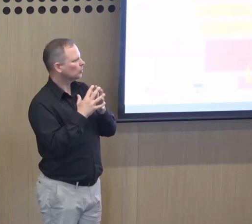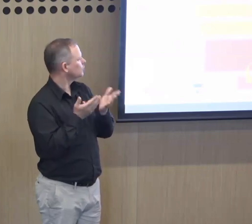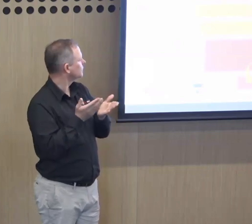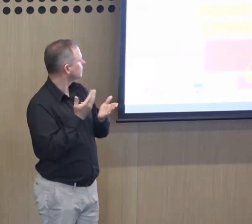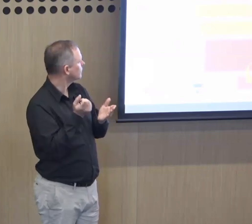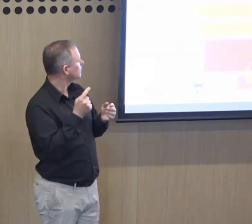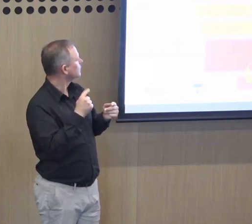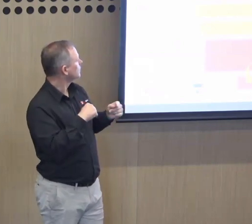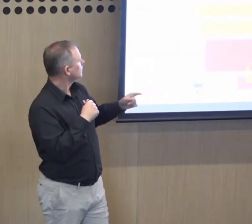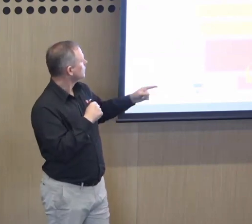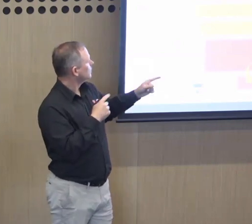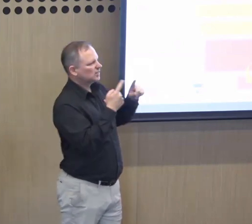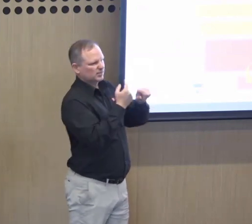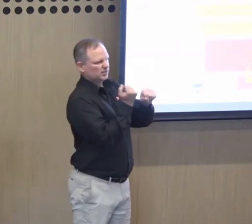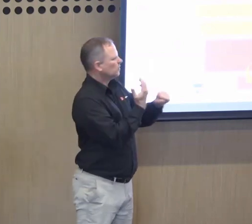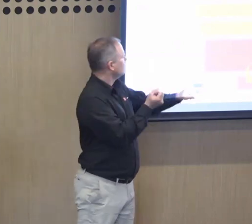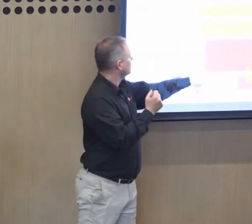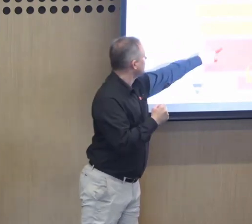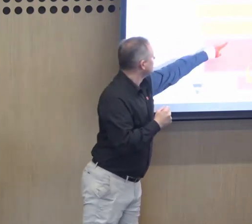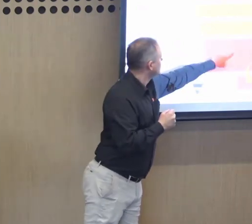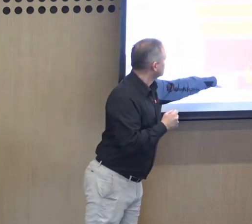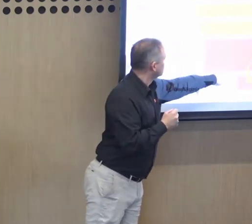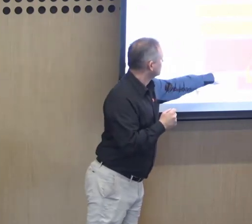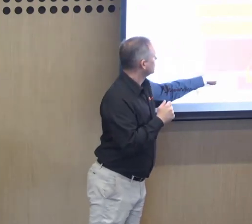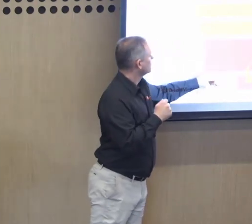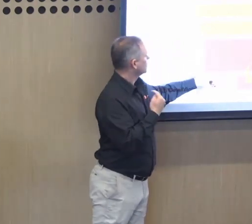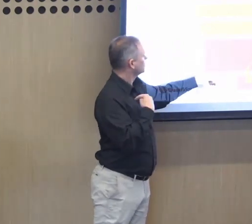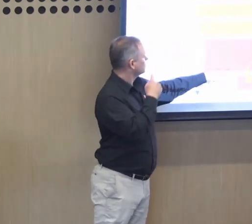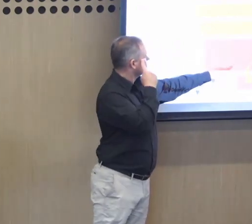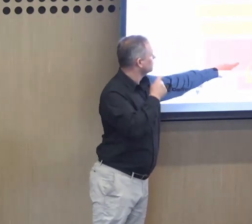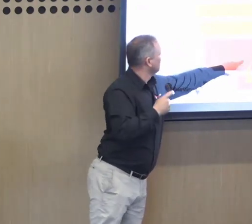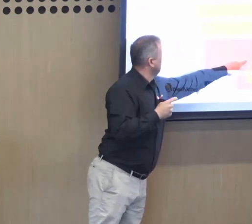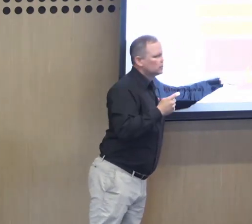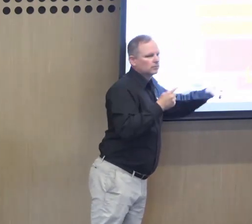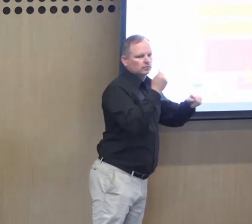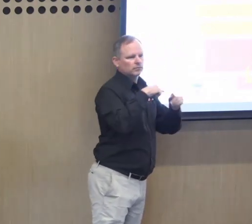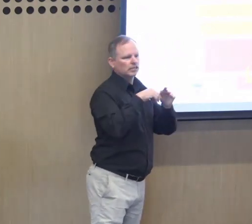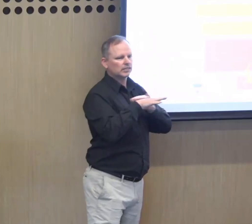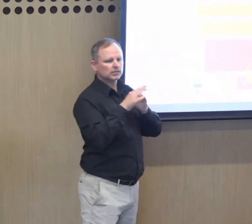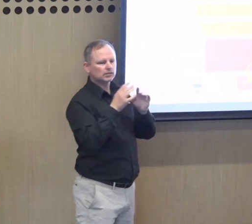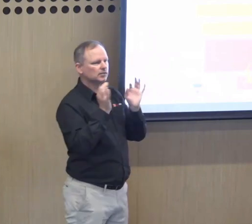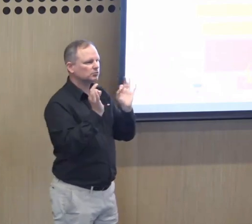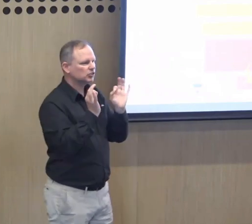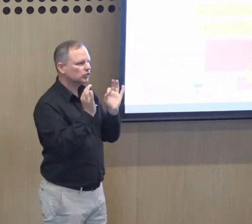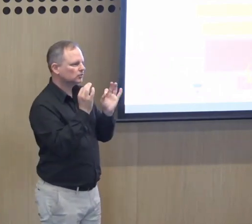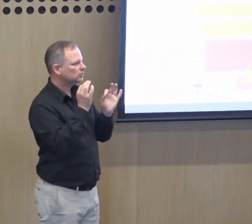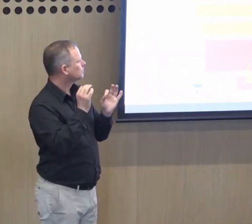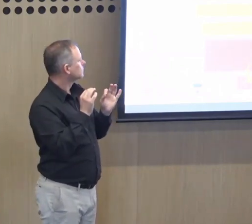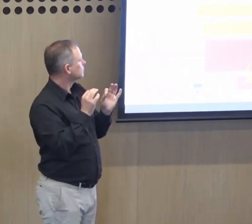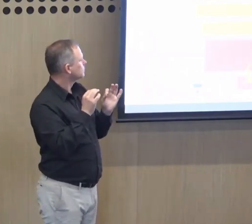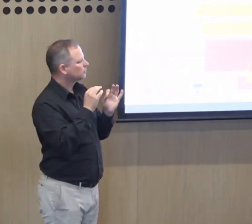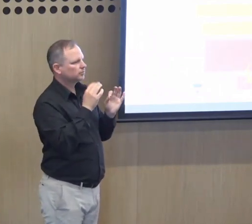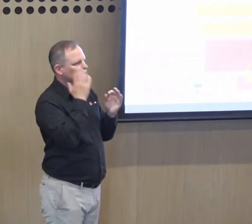statewide services that exist. And here's a subset of what exists out there.